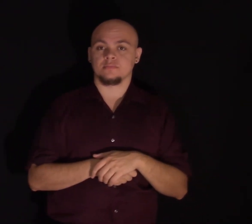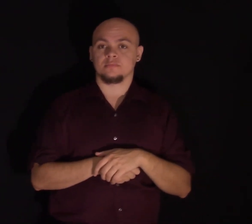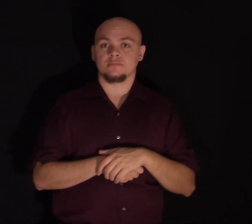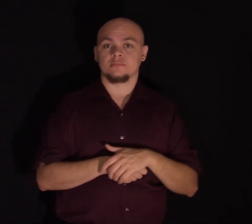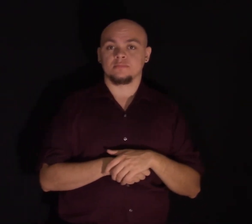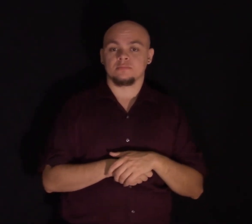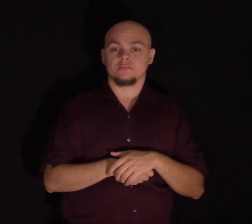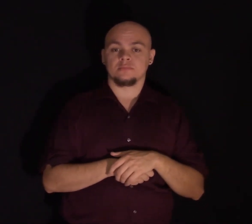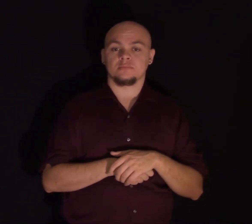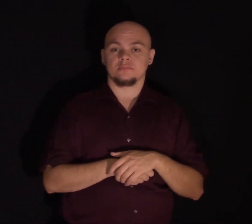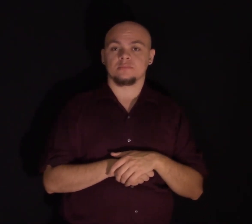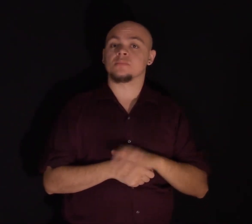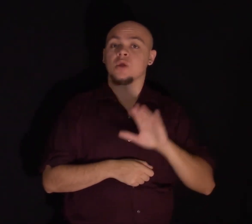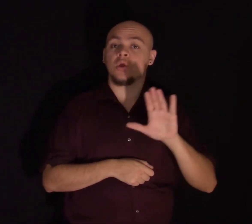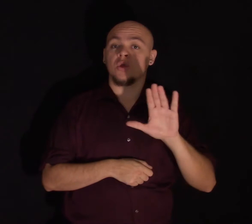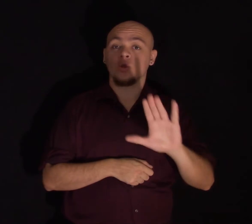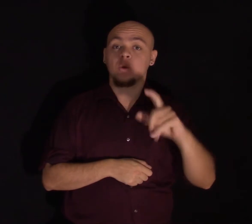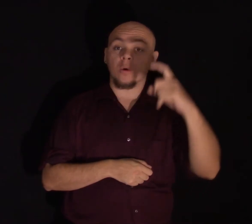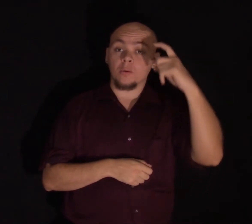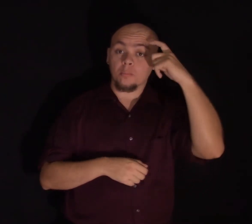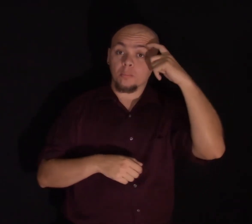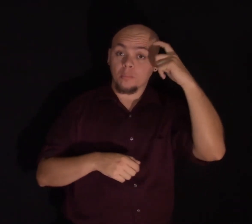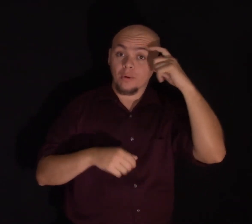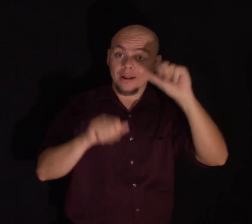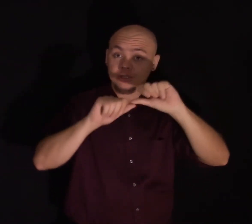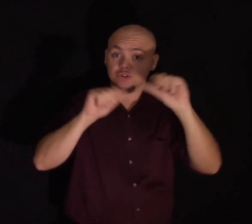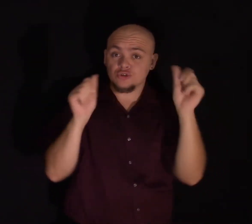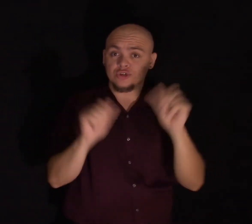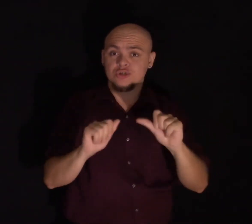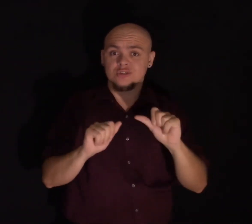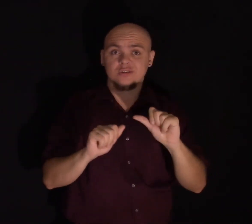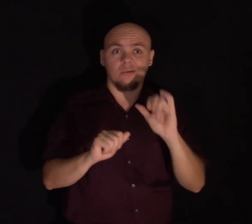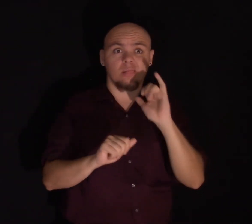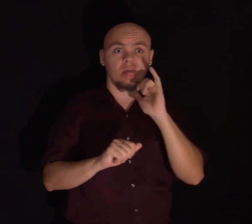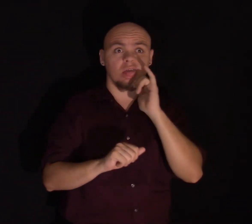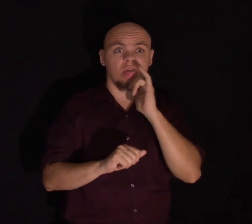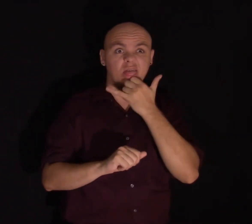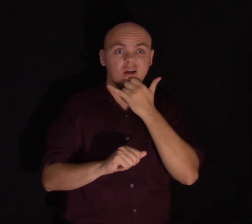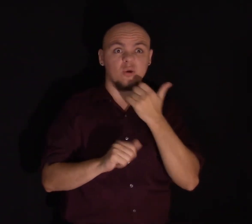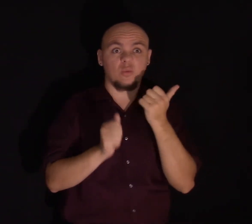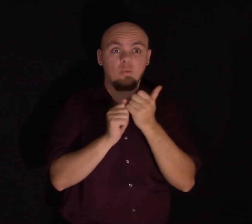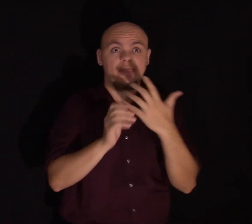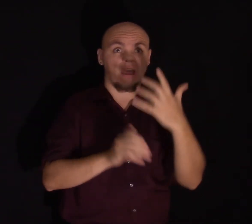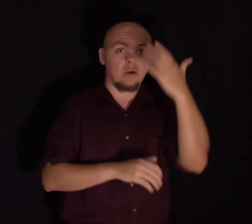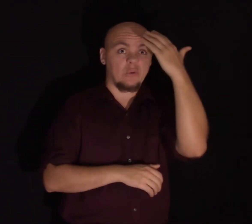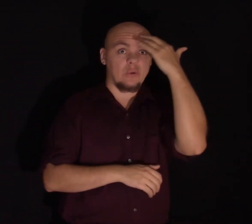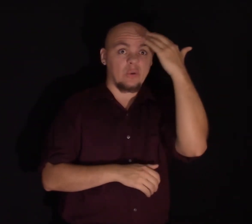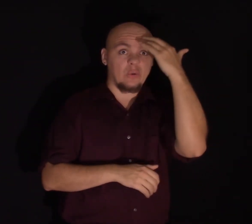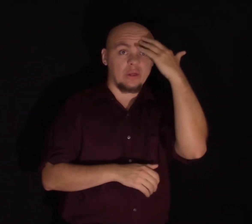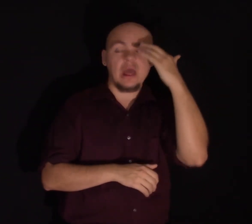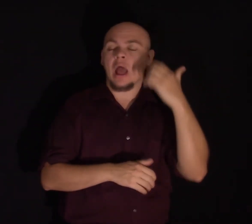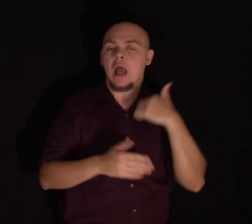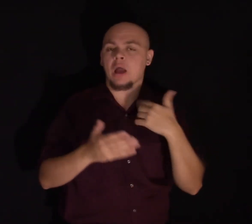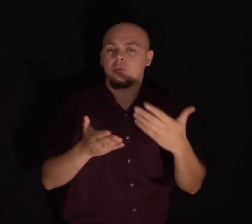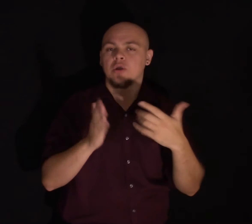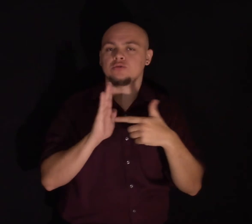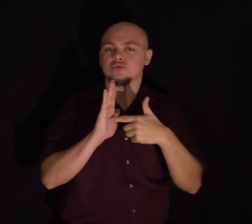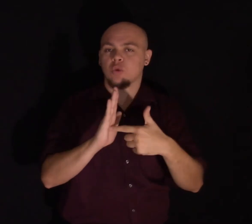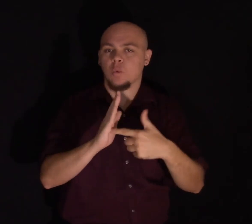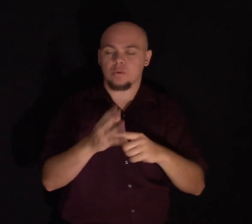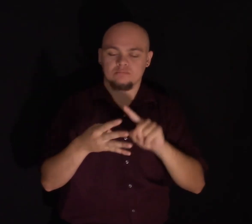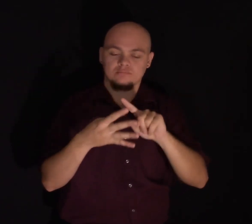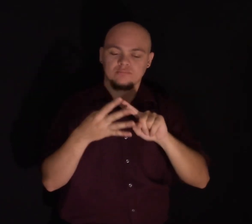of having our brains being shaped unwittingly are. And I'd like to focus on four challenges that have been